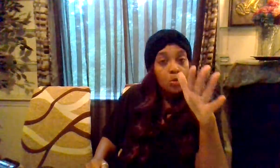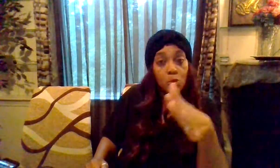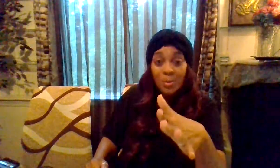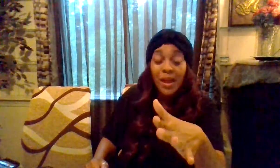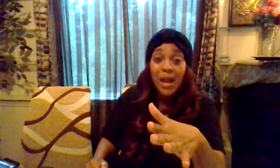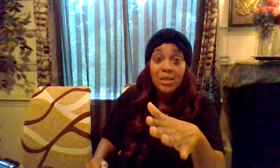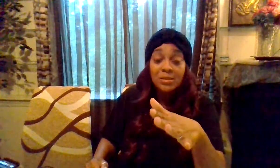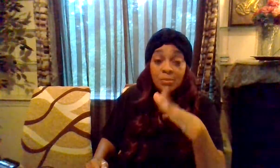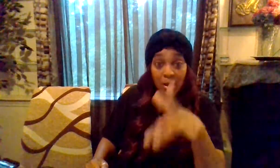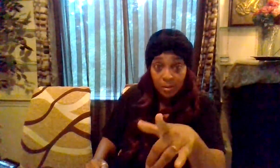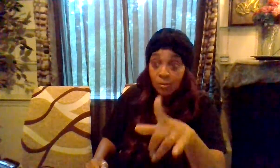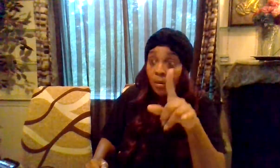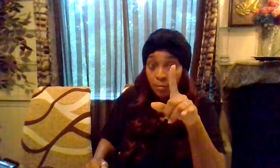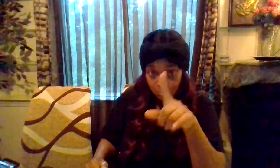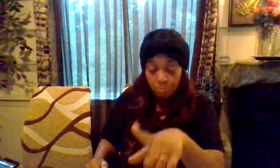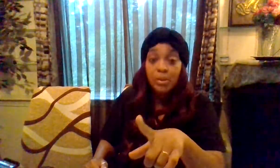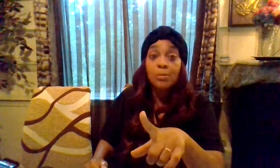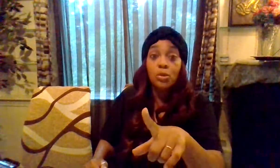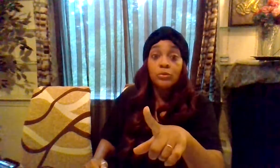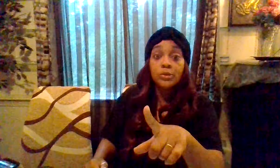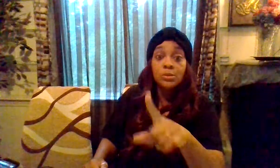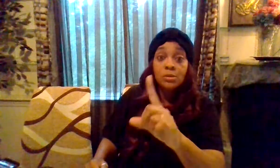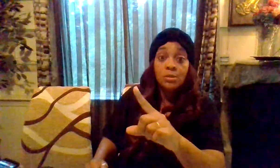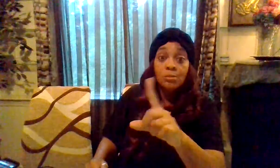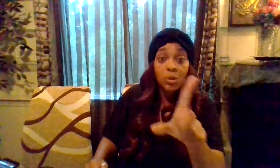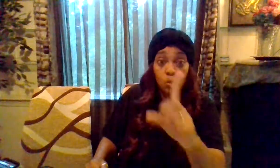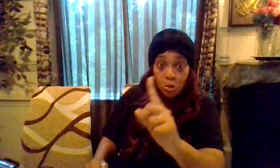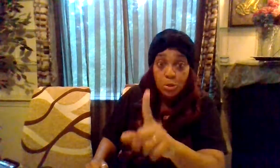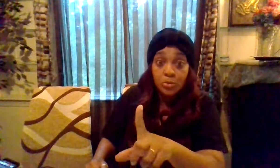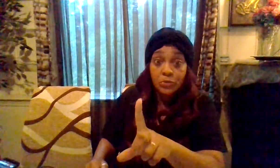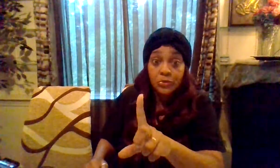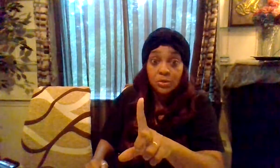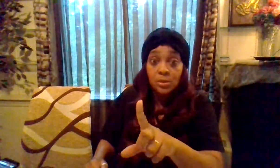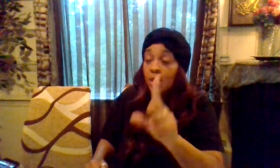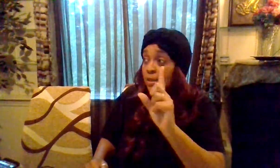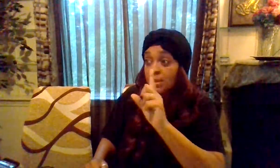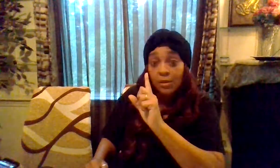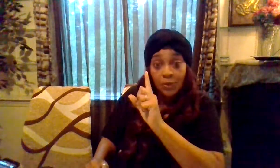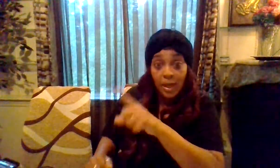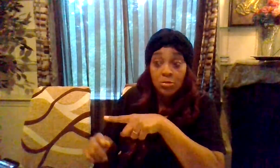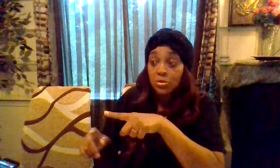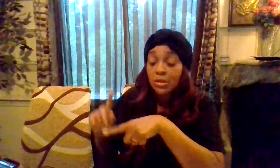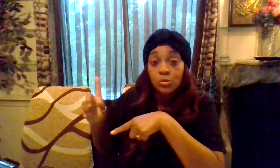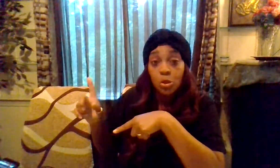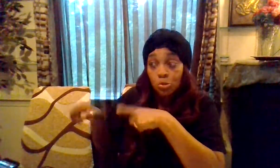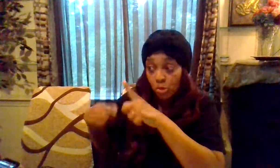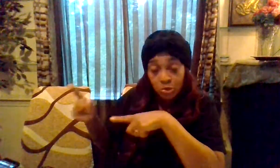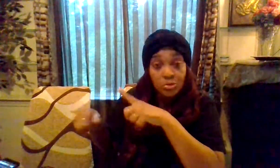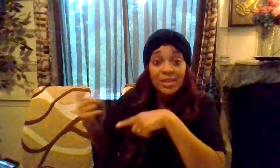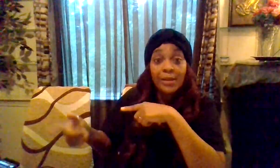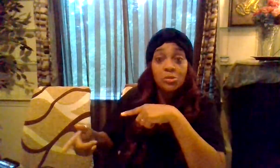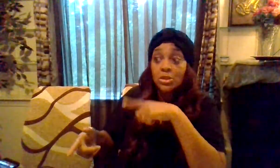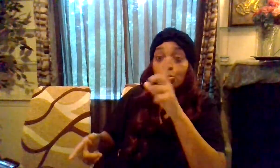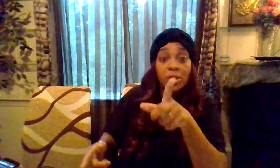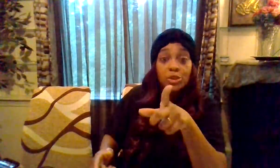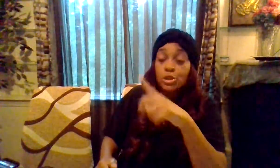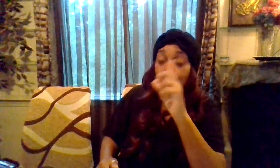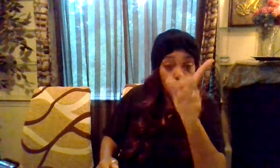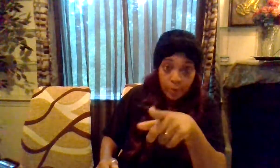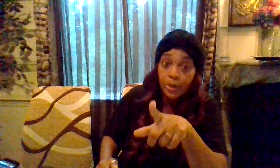normalize making big moves big warrior moves instead of allowing yourself to go through those recycled situations that you already